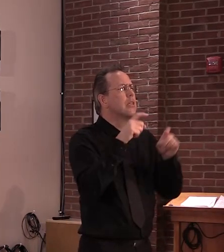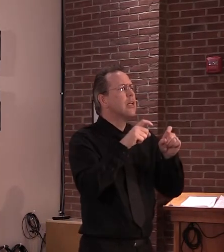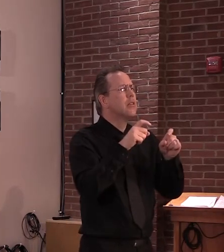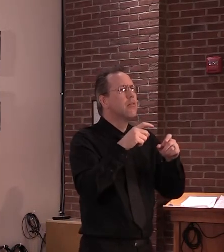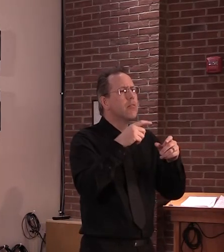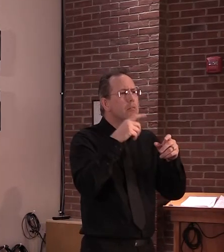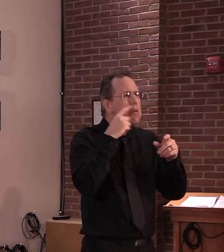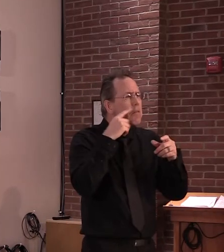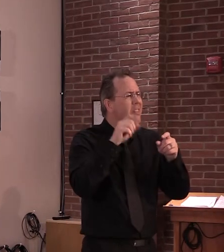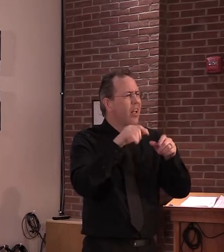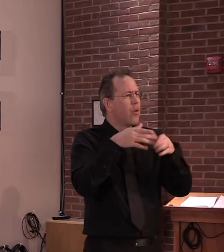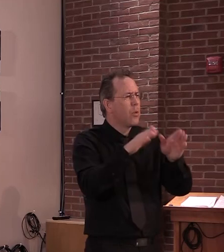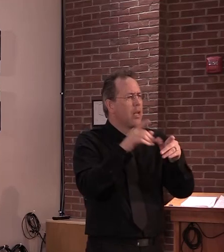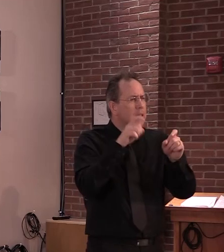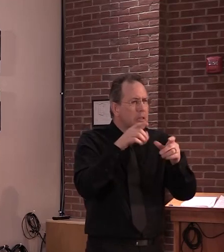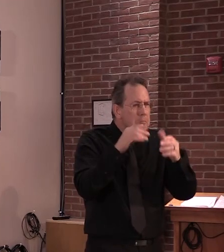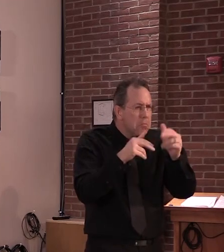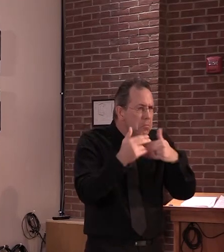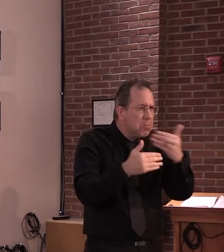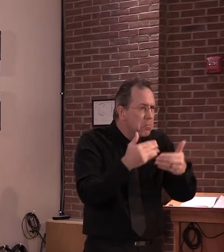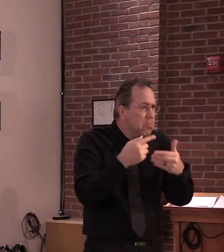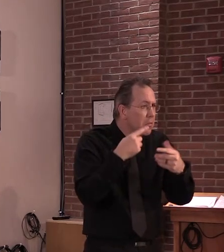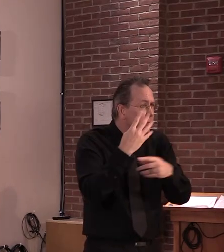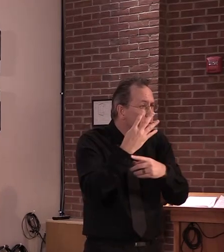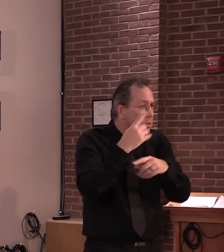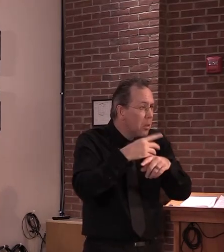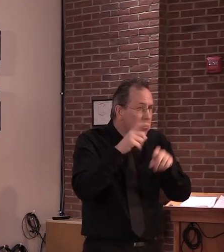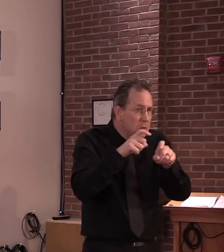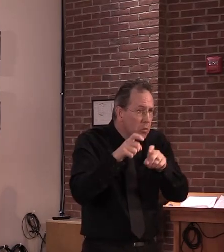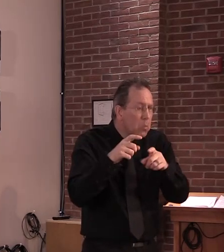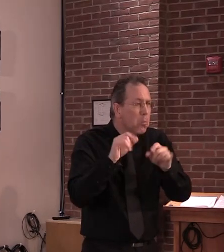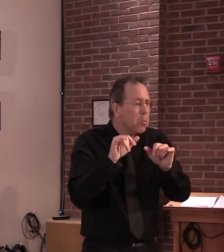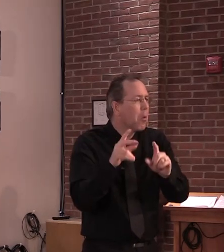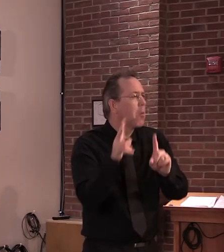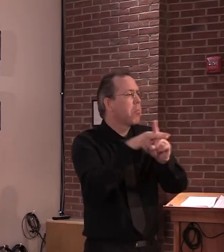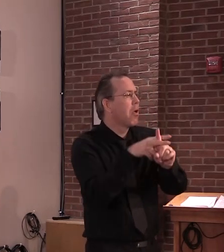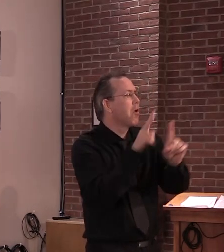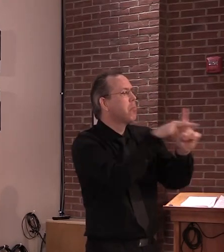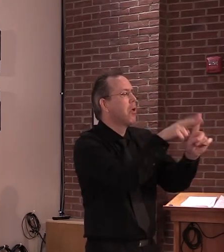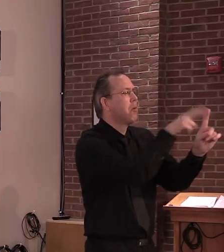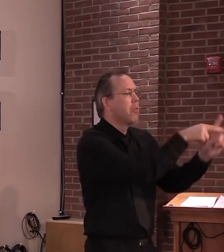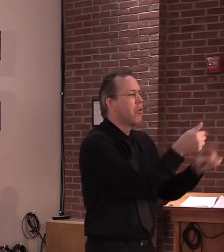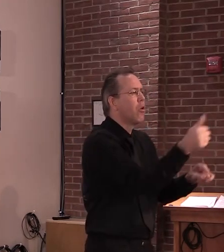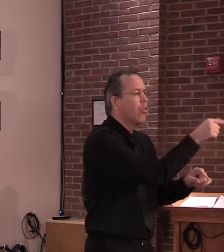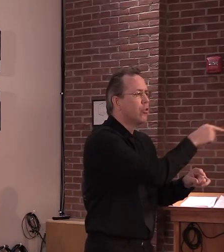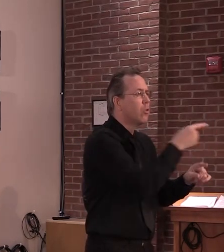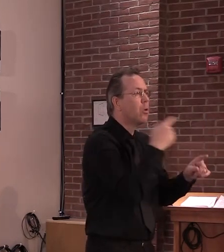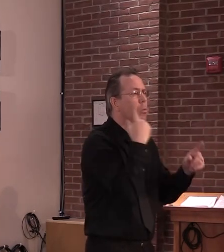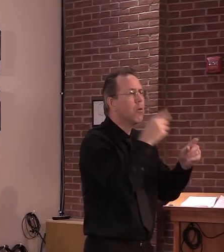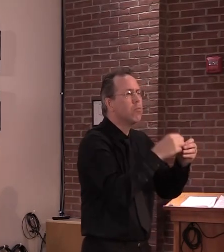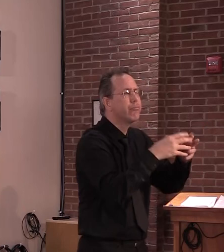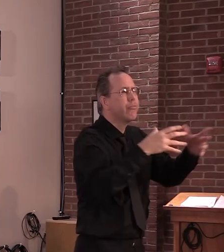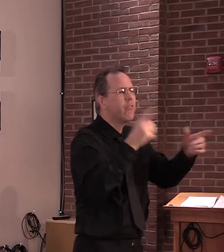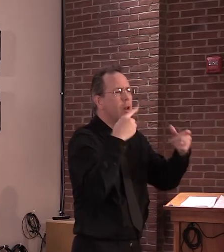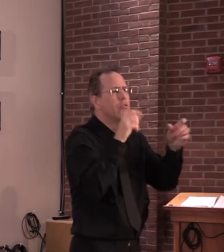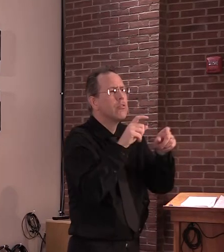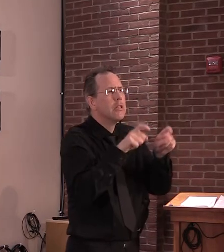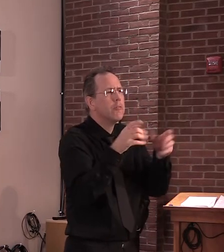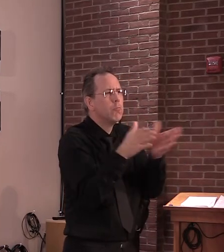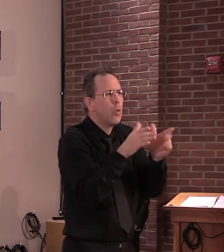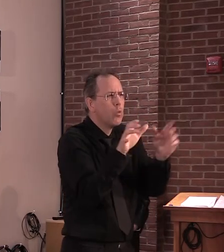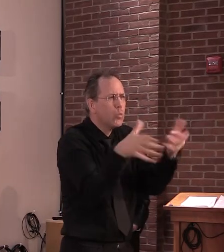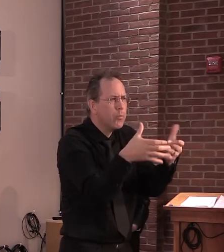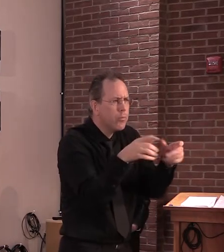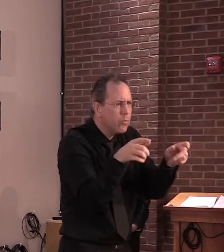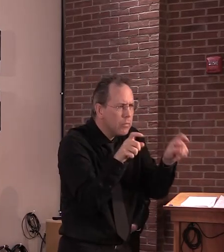and it's very aggressive. But the CDC, to this point in time, has not actually